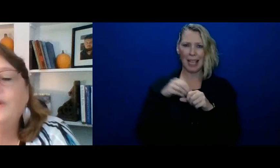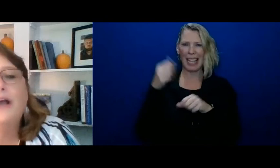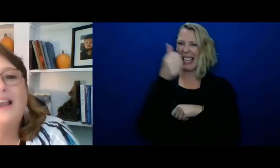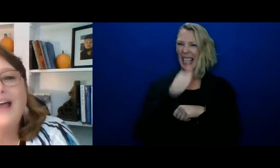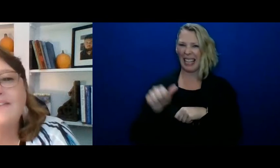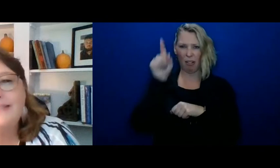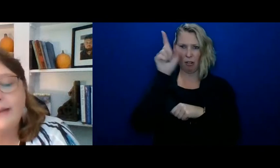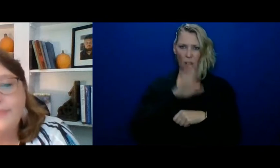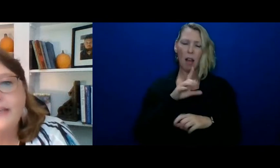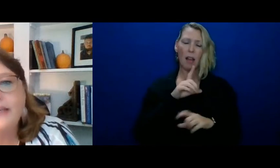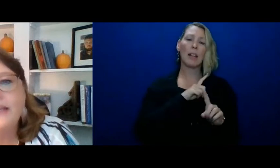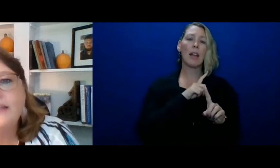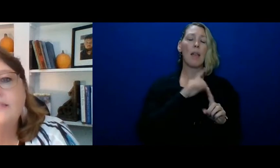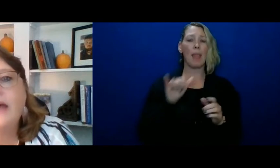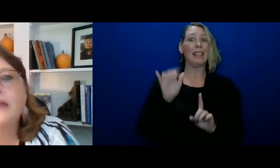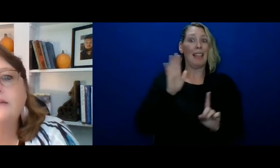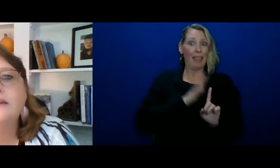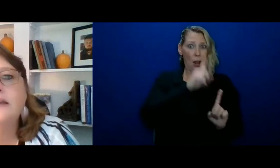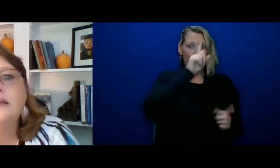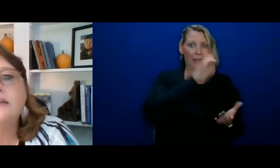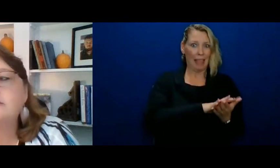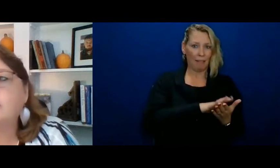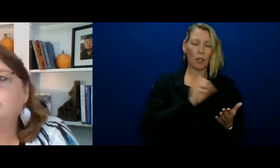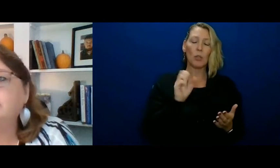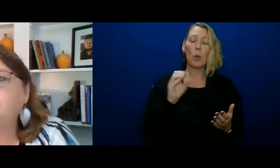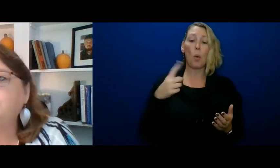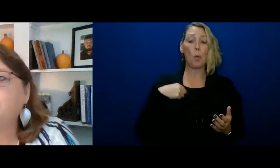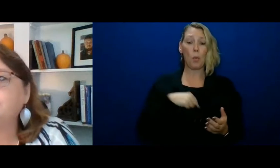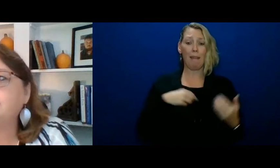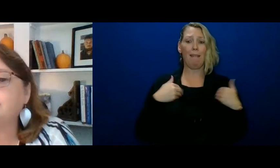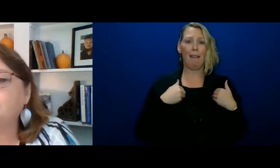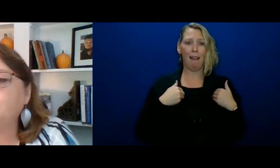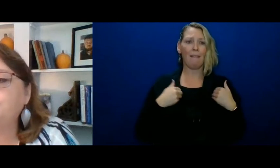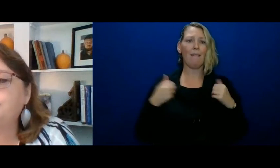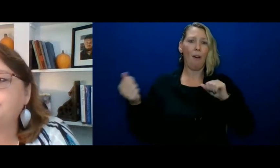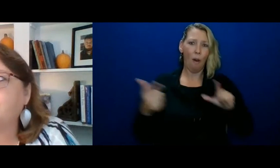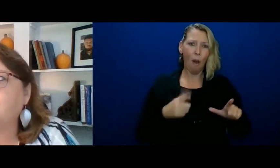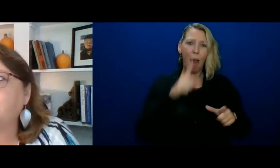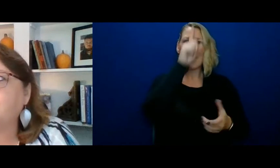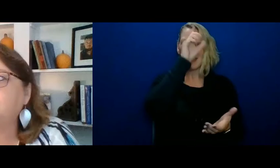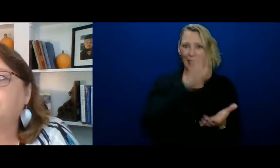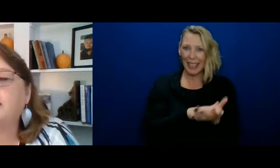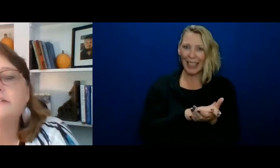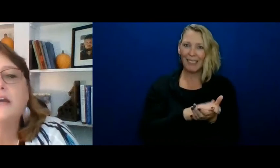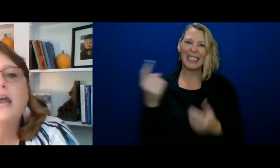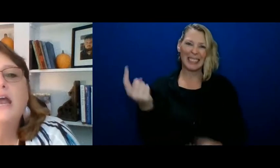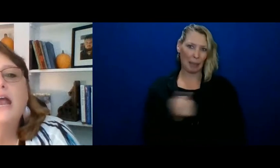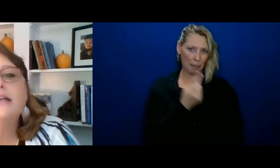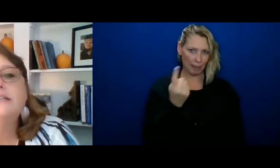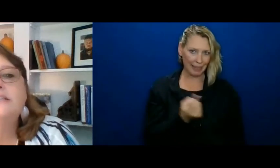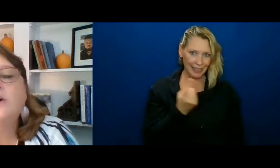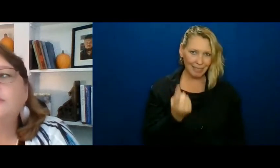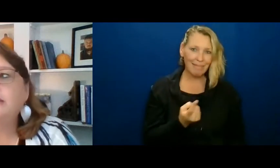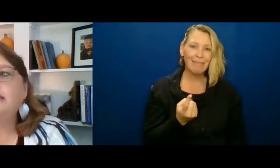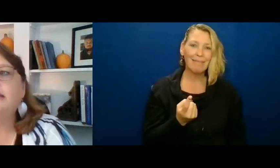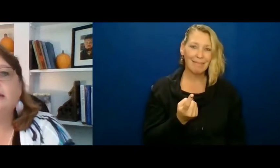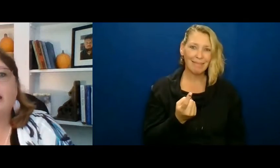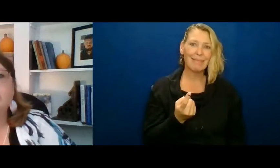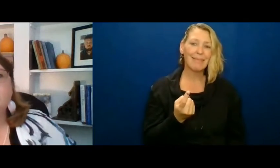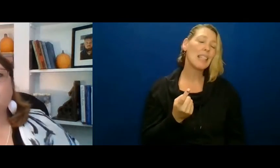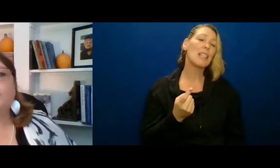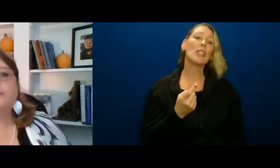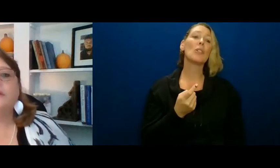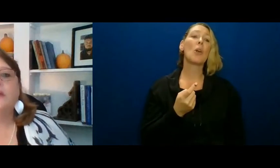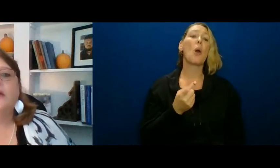But we all have something that is a belief to our system. Oops, sorry, I went too fast. And so getting